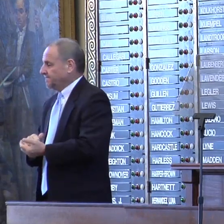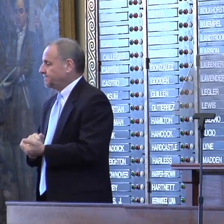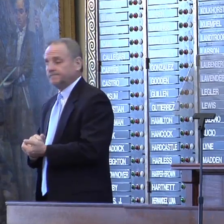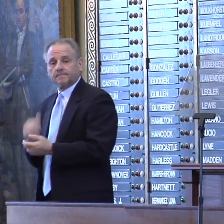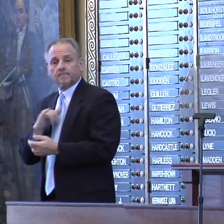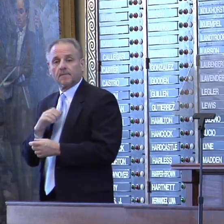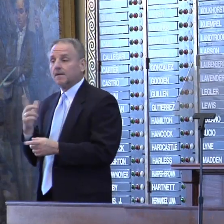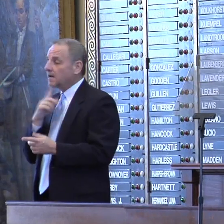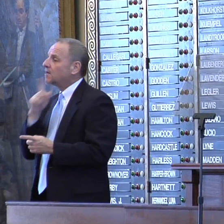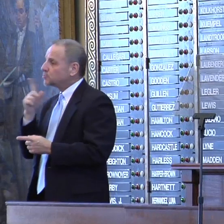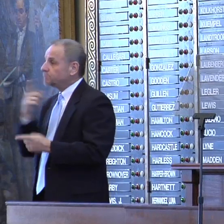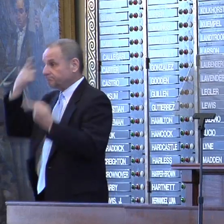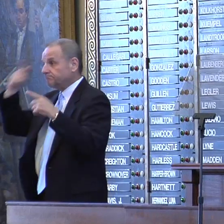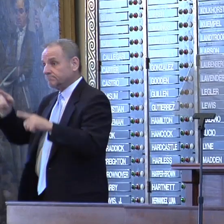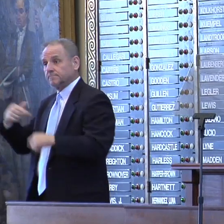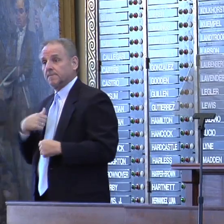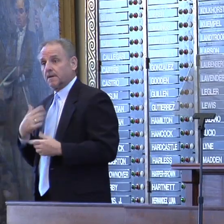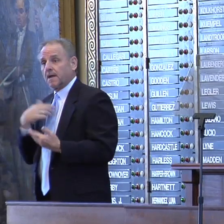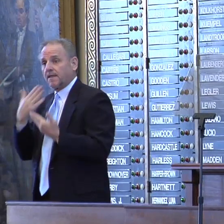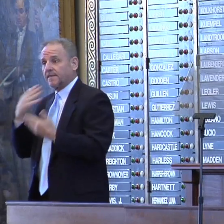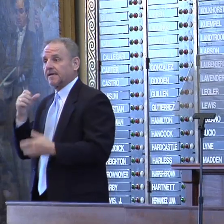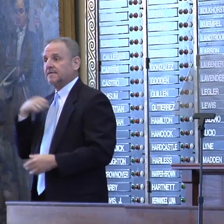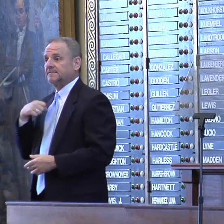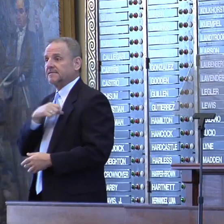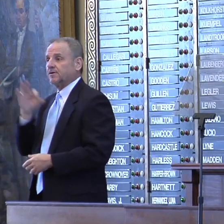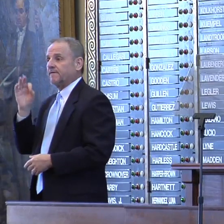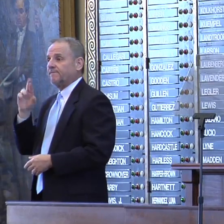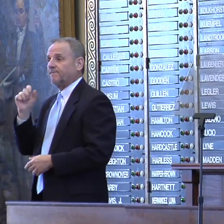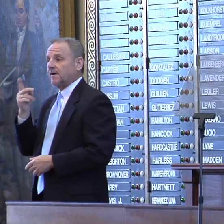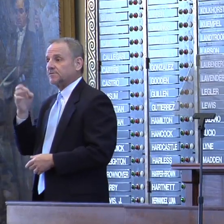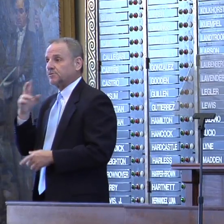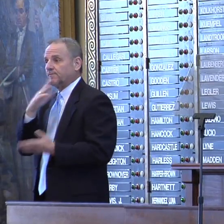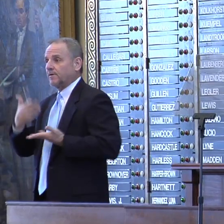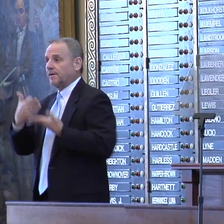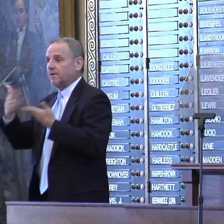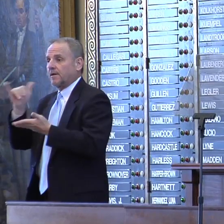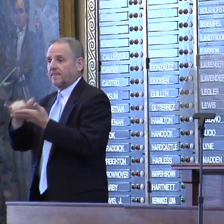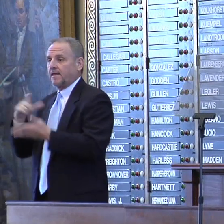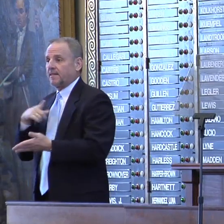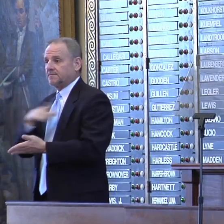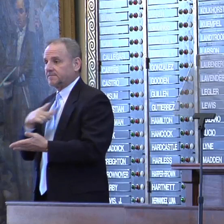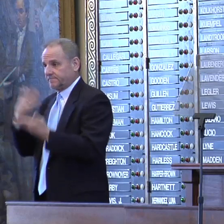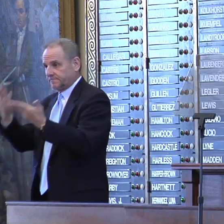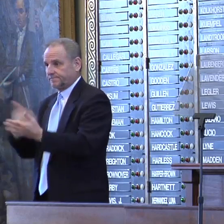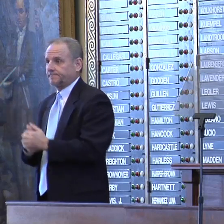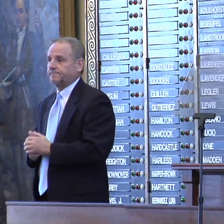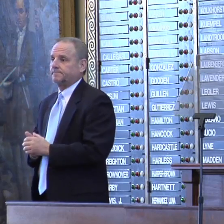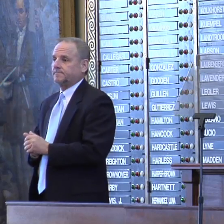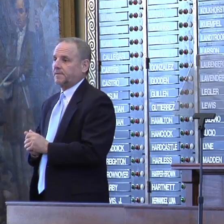I wholeheartedly agree, and I thank Senator Frazier for carrying that legislation. Thank you, Troy. We also